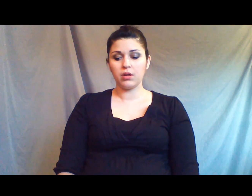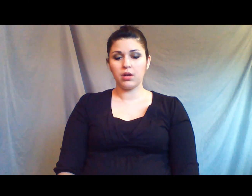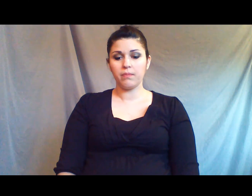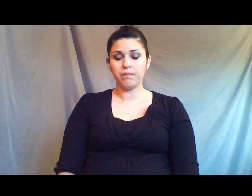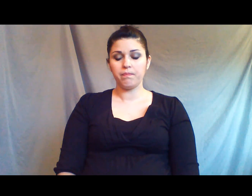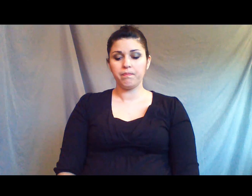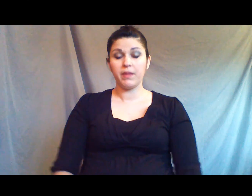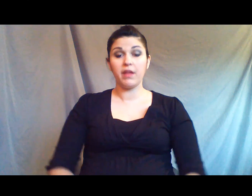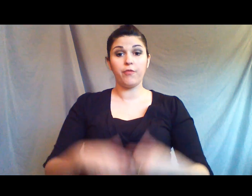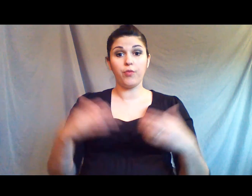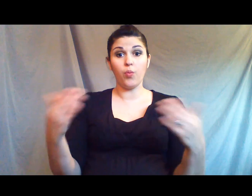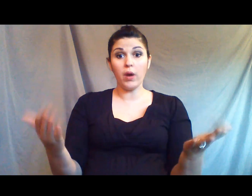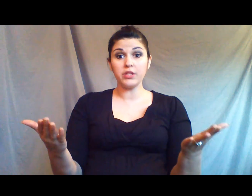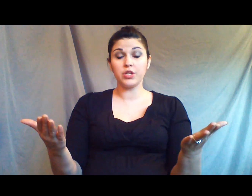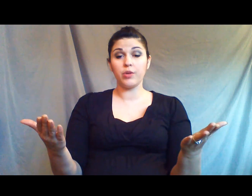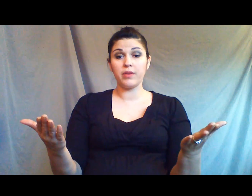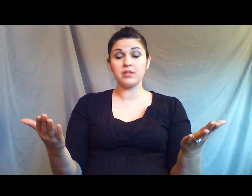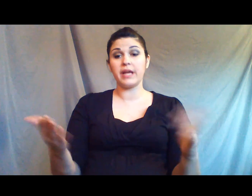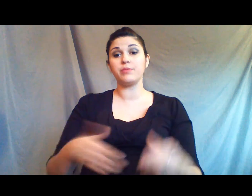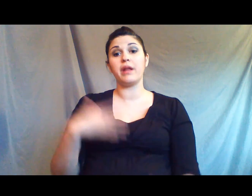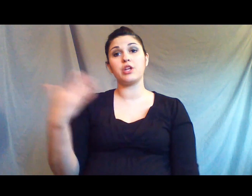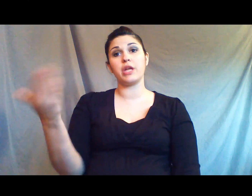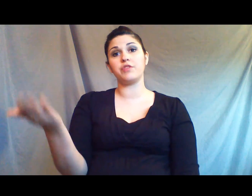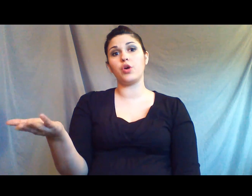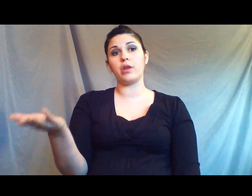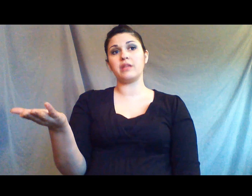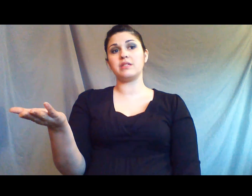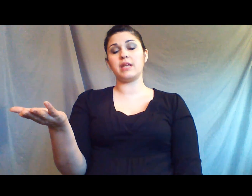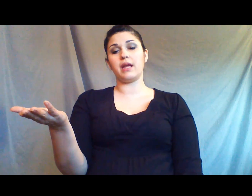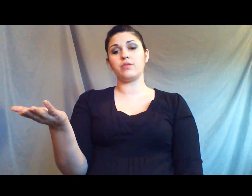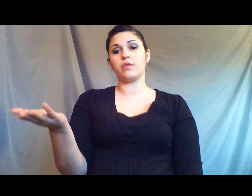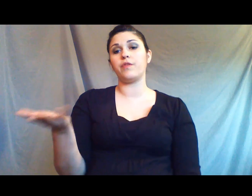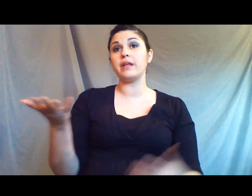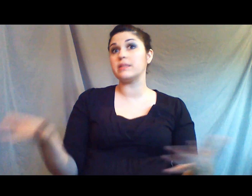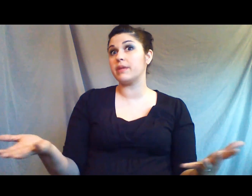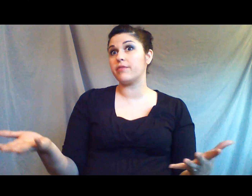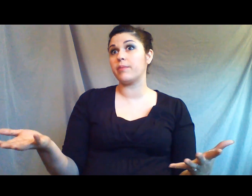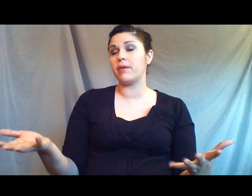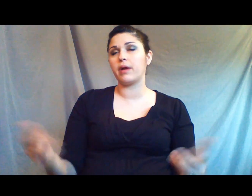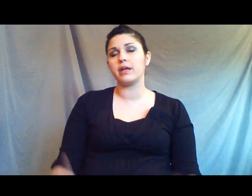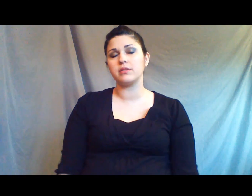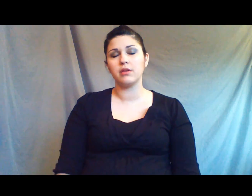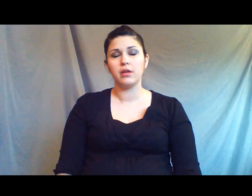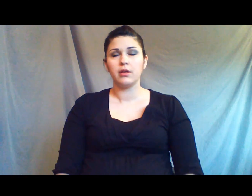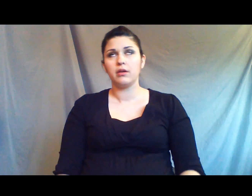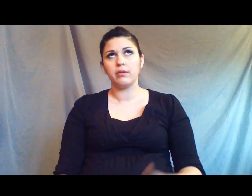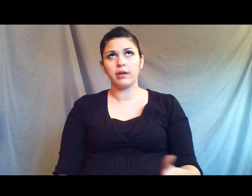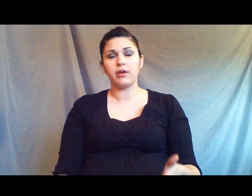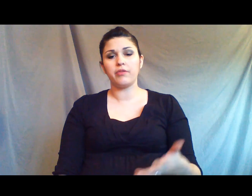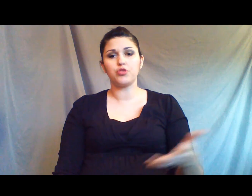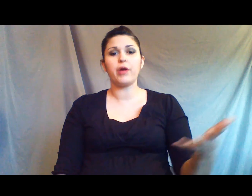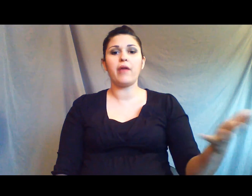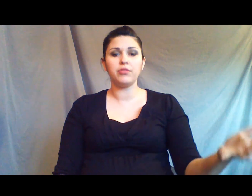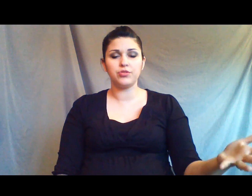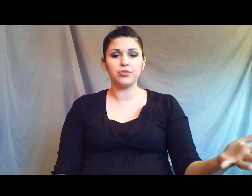if we wanted to know about the signs we'd actually have to go to that state or find somebody from that. Well I guess I don't have to travel to